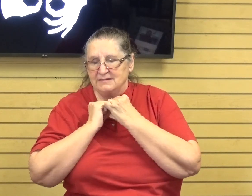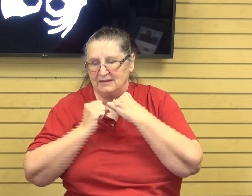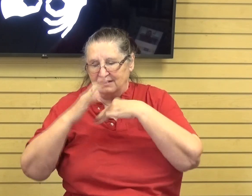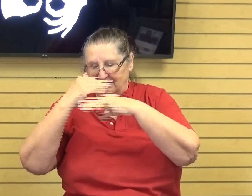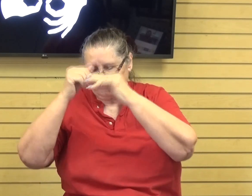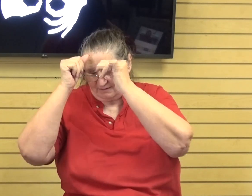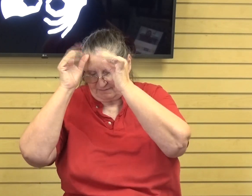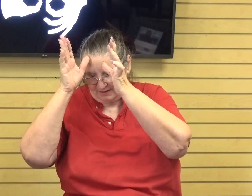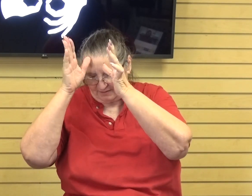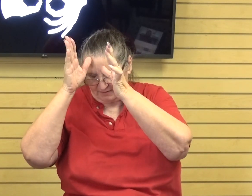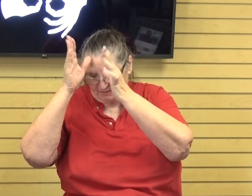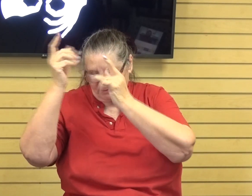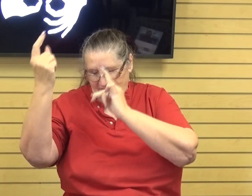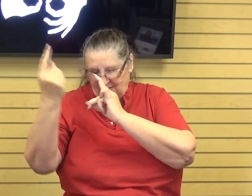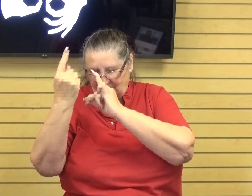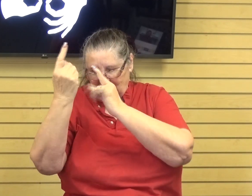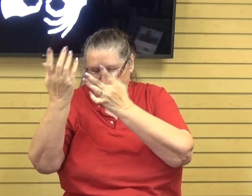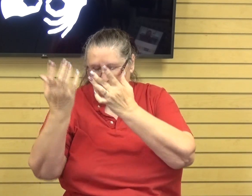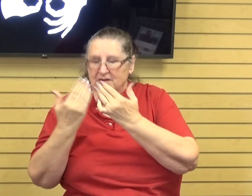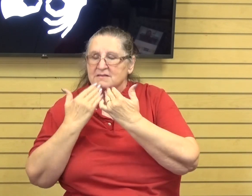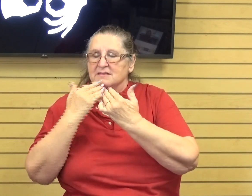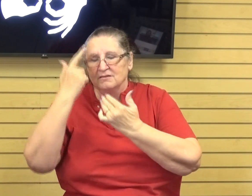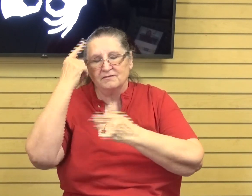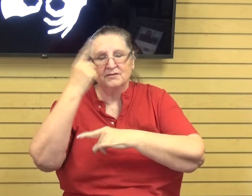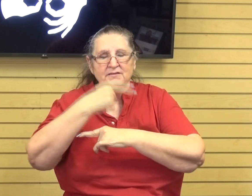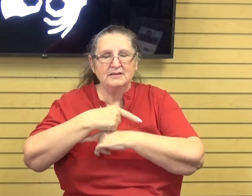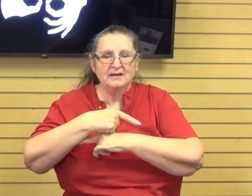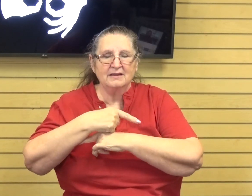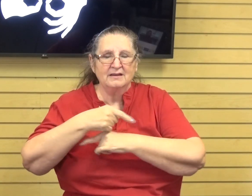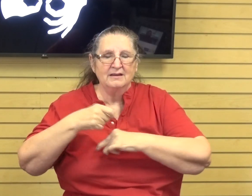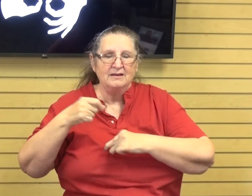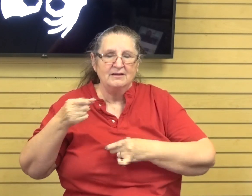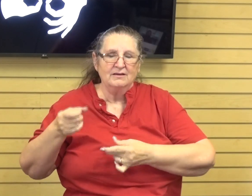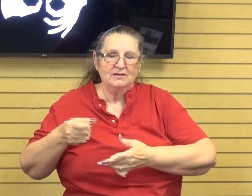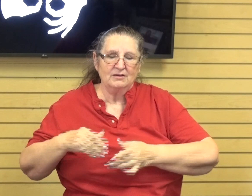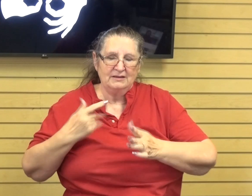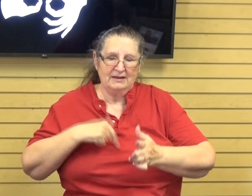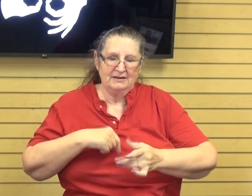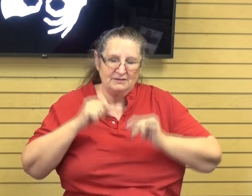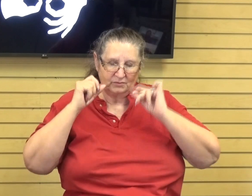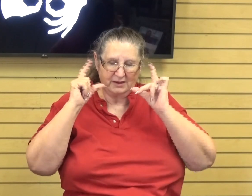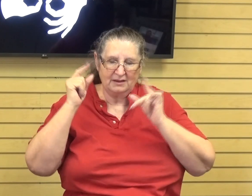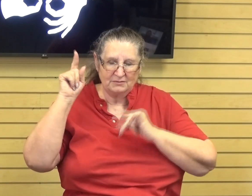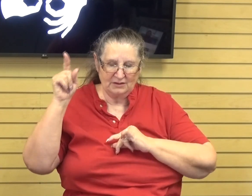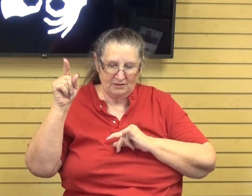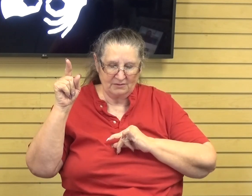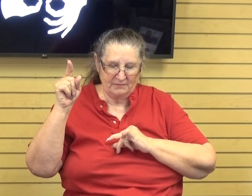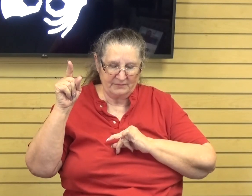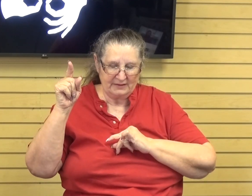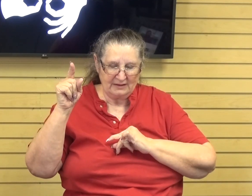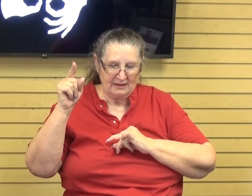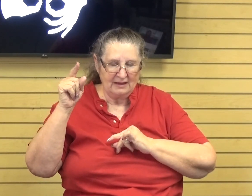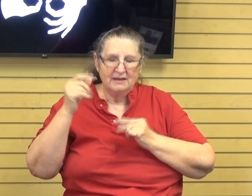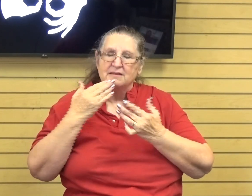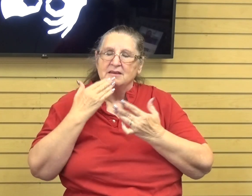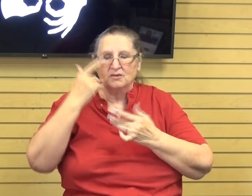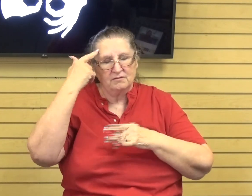just come before you and we want to thank you for this day. You let us all wake up too. I want to thank you for this time that we're going to have together in your word, Lord.